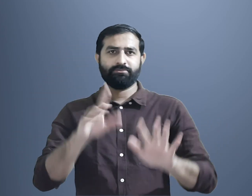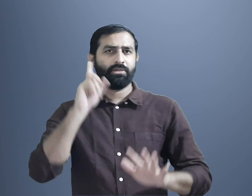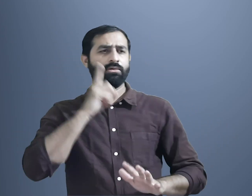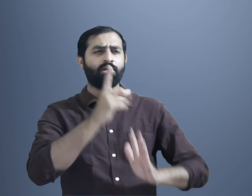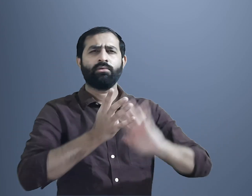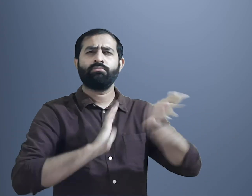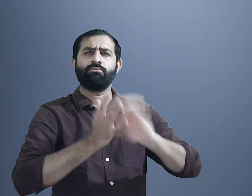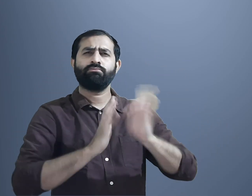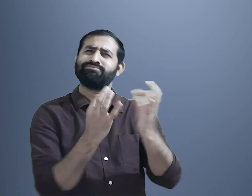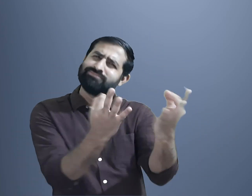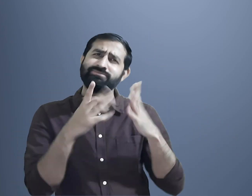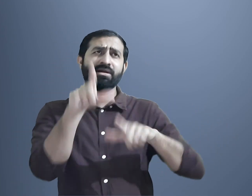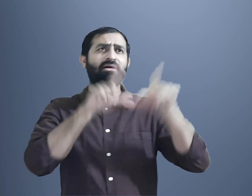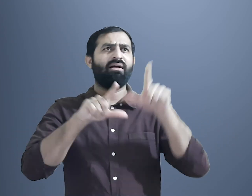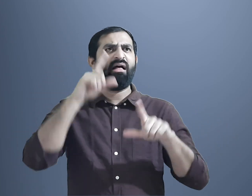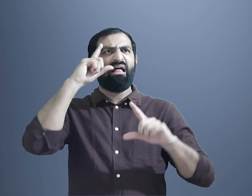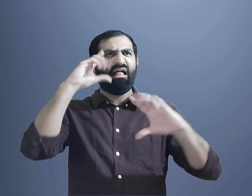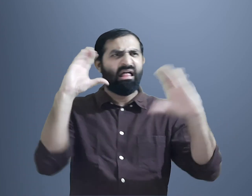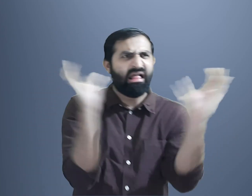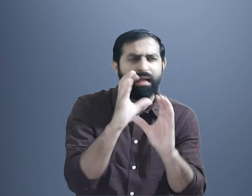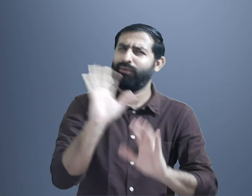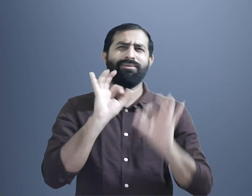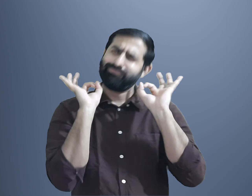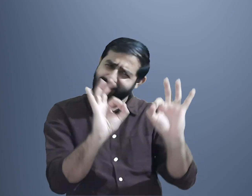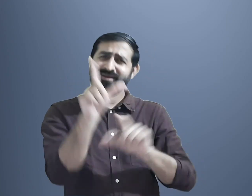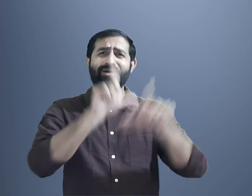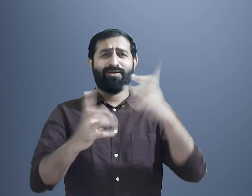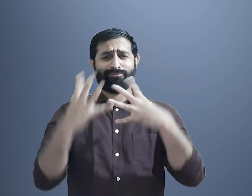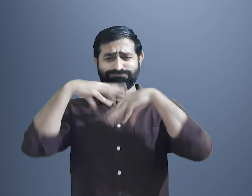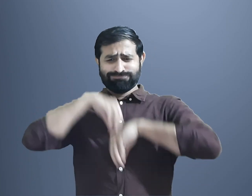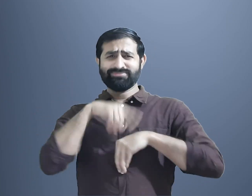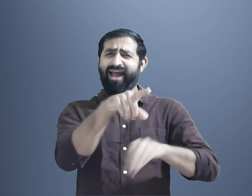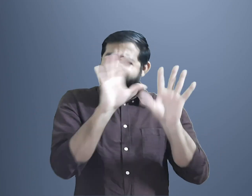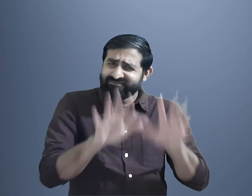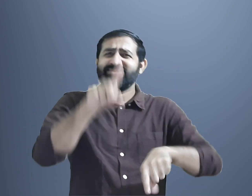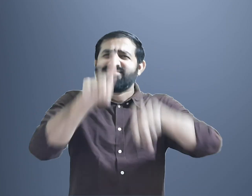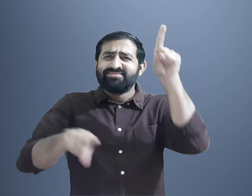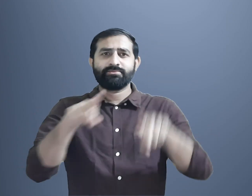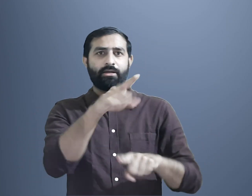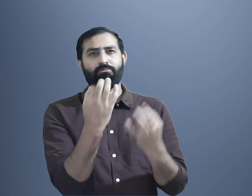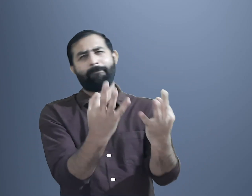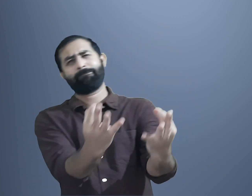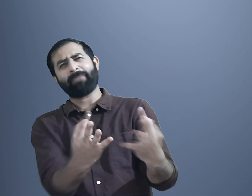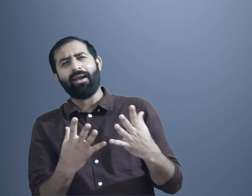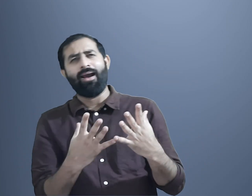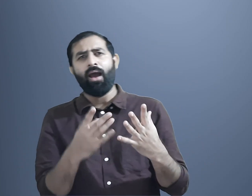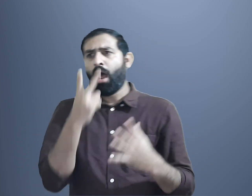Another example, we have different deaf signers with varying intellect. A deaf person who acquired sign language at early age